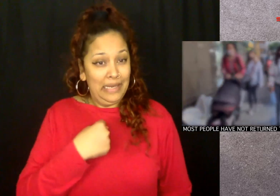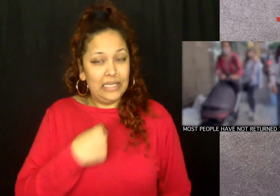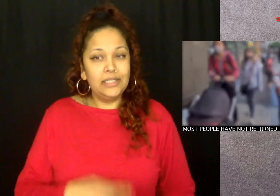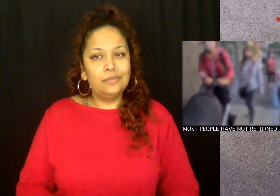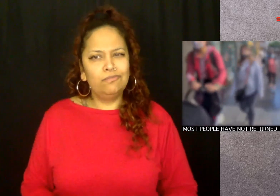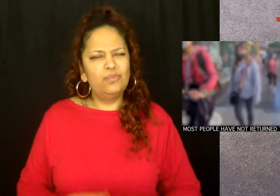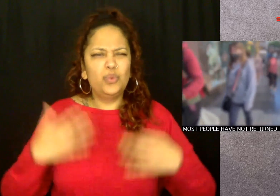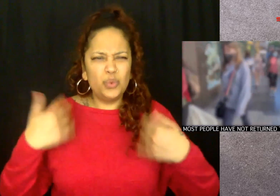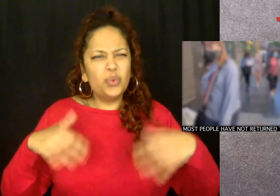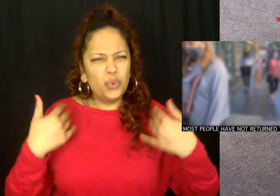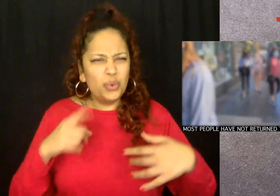For me, it's tough.